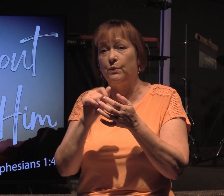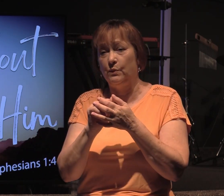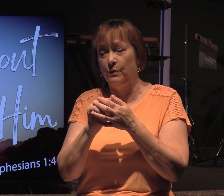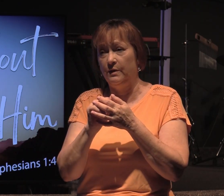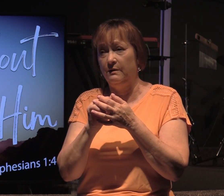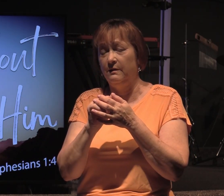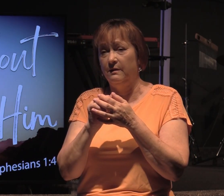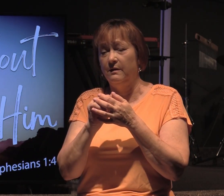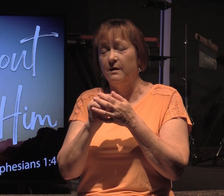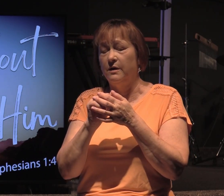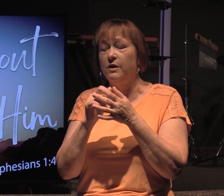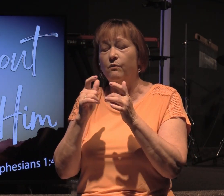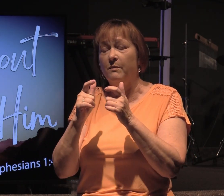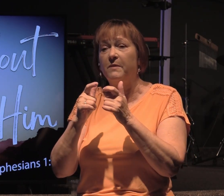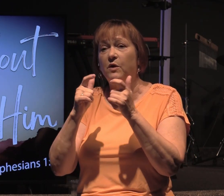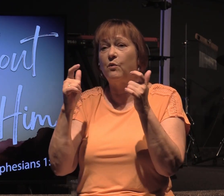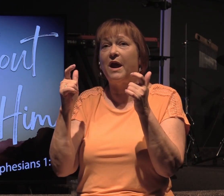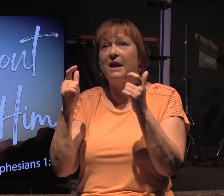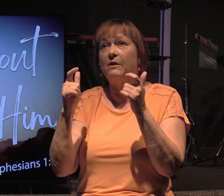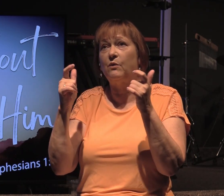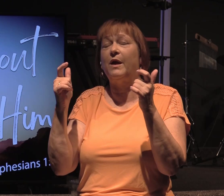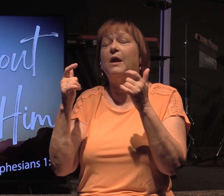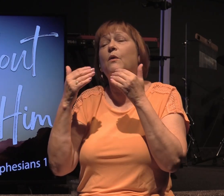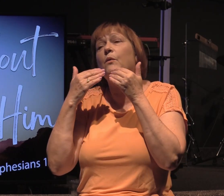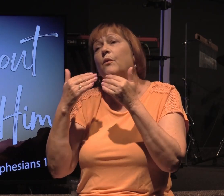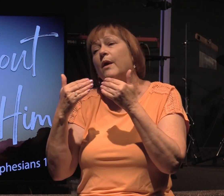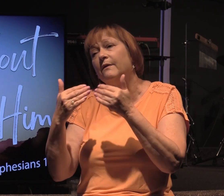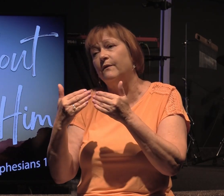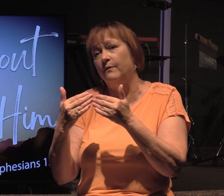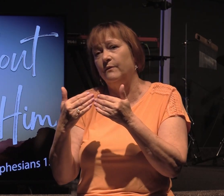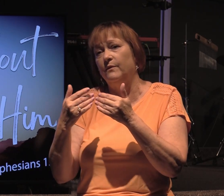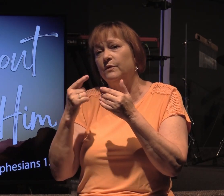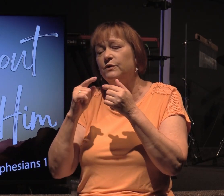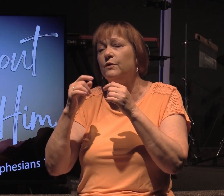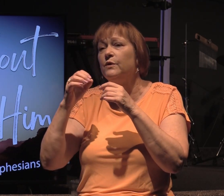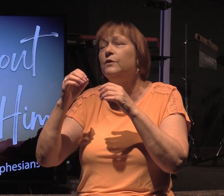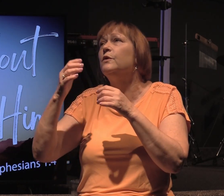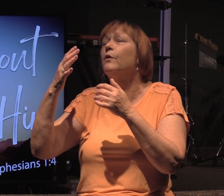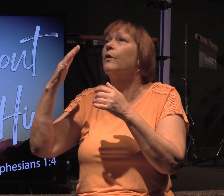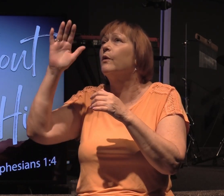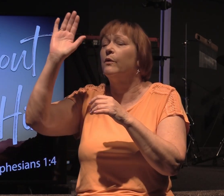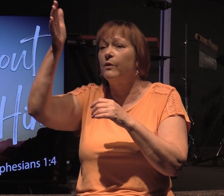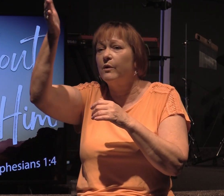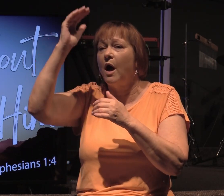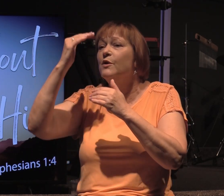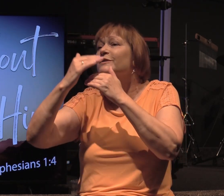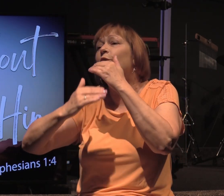you will be greatly grateful to your gracious God.